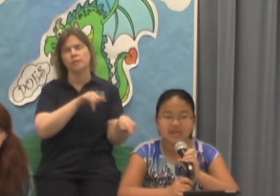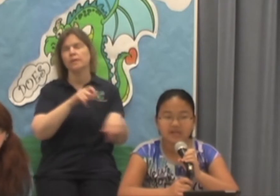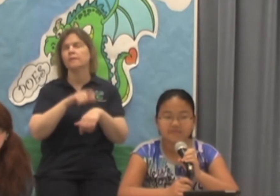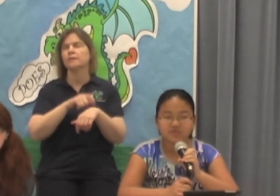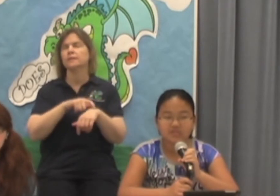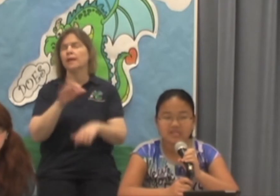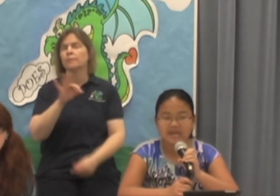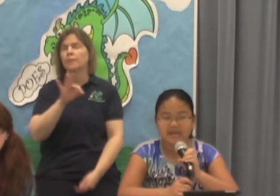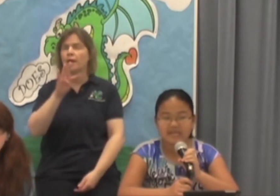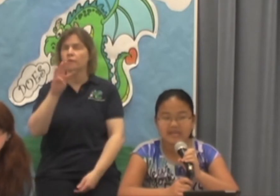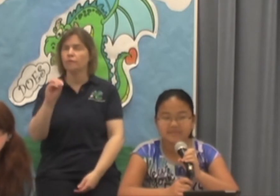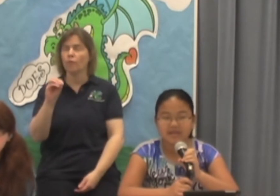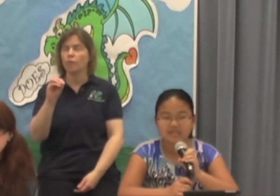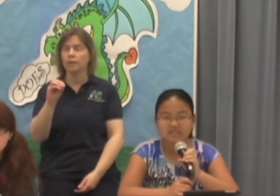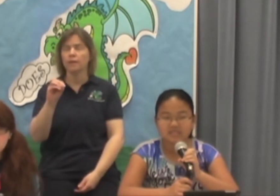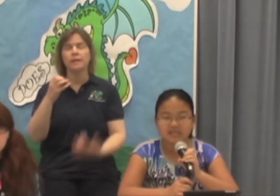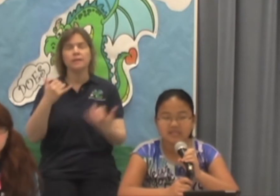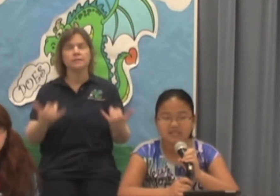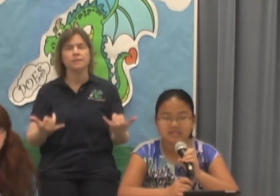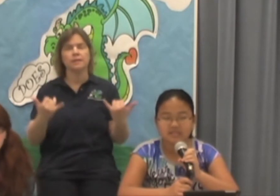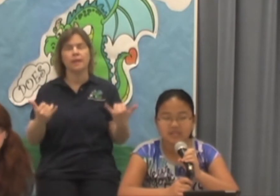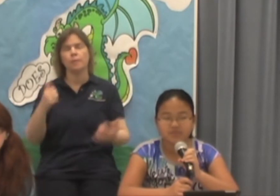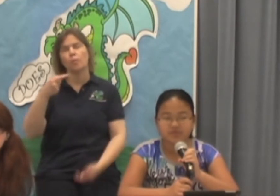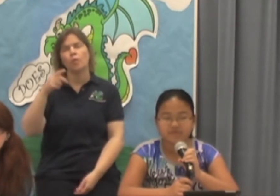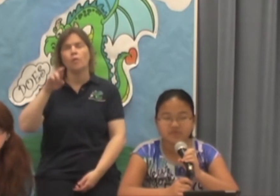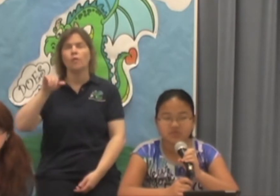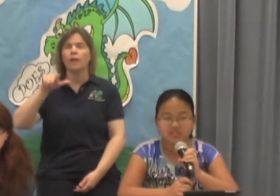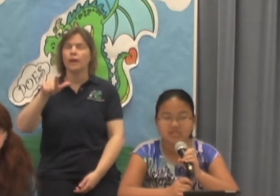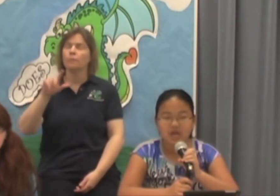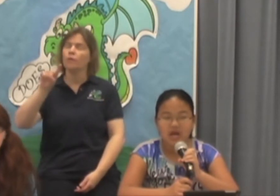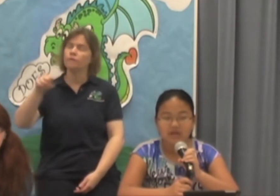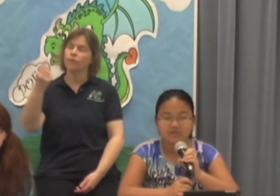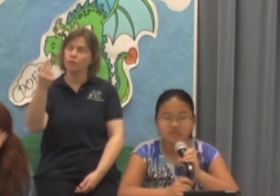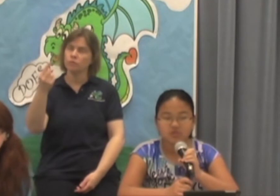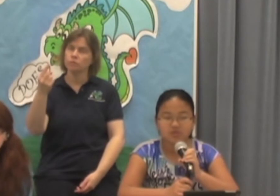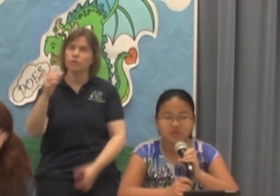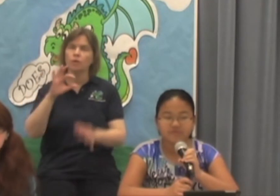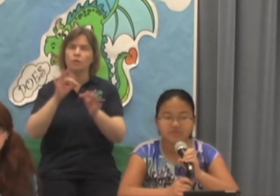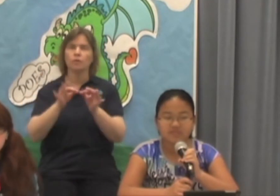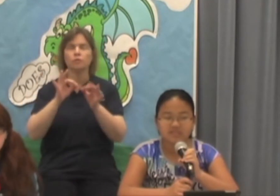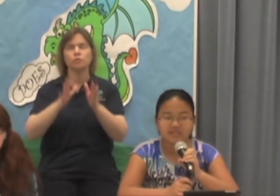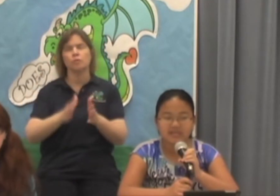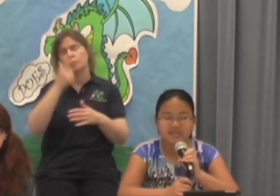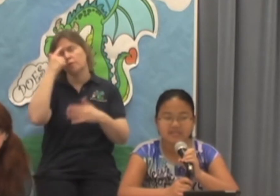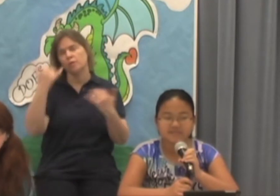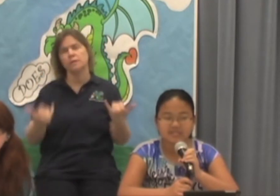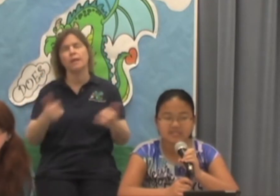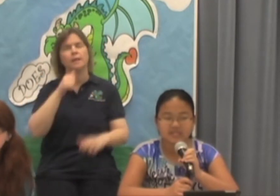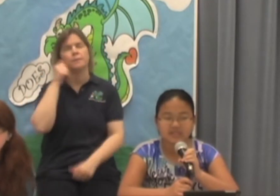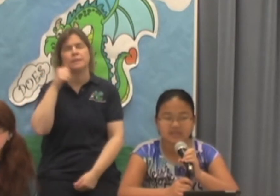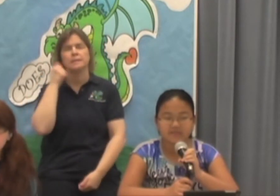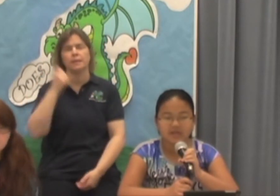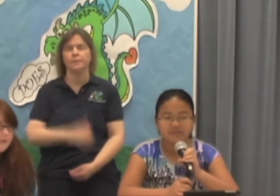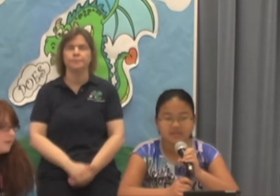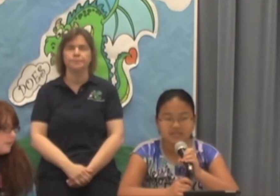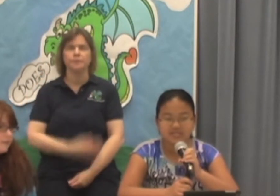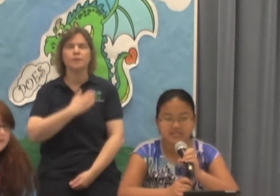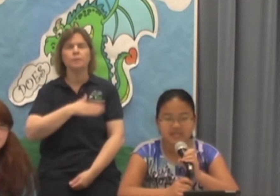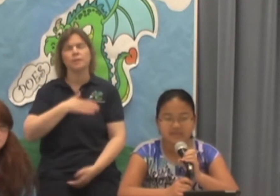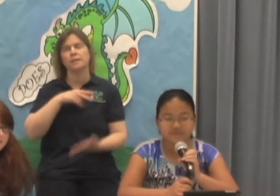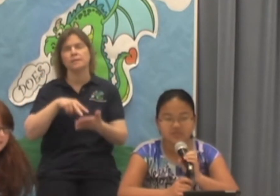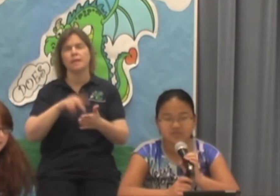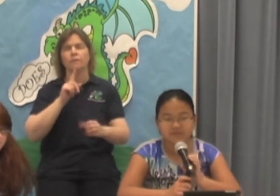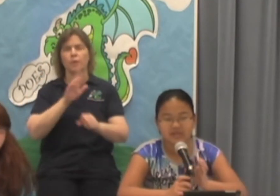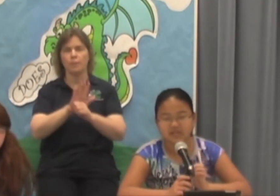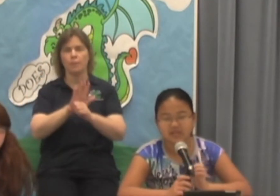is 9.40 a.m. and the date is April 1st. Our interpreter for today is Mrs. Ingham. Please